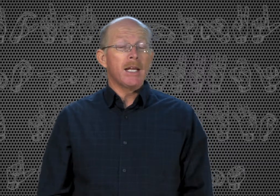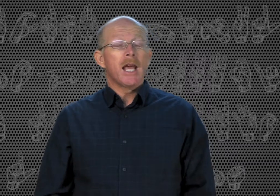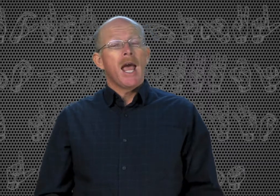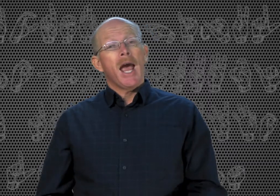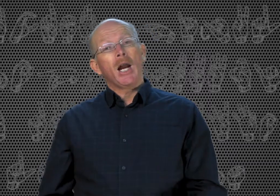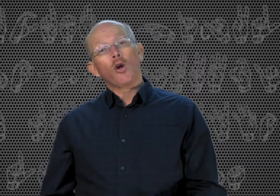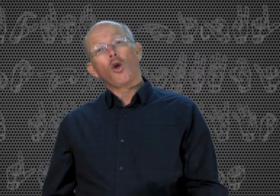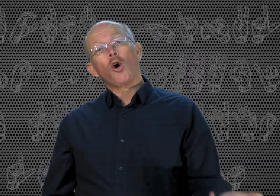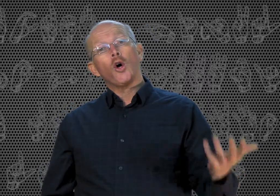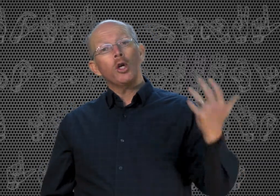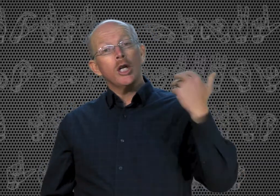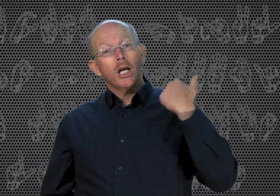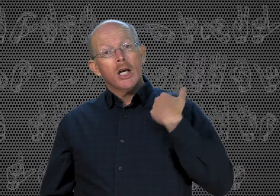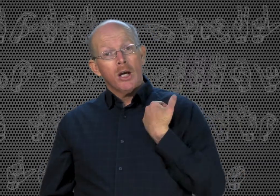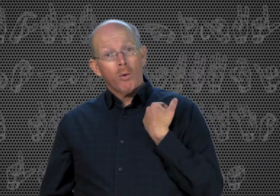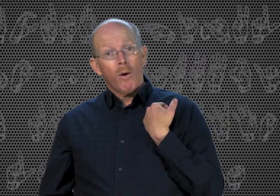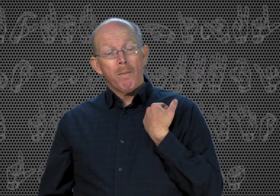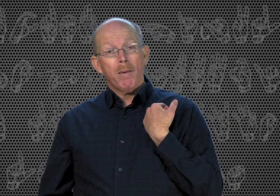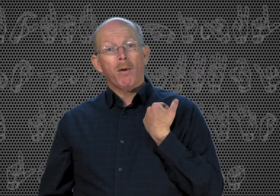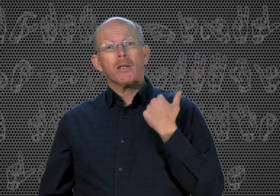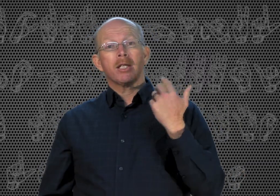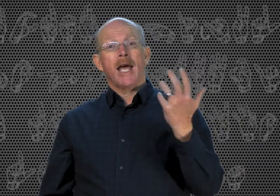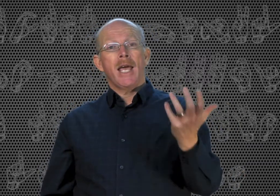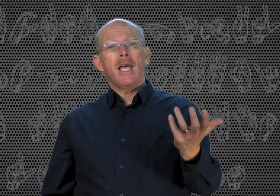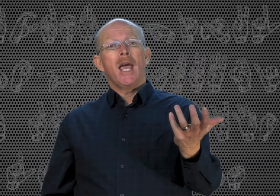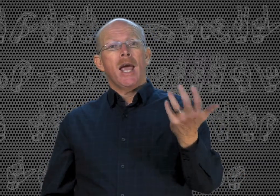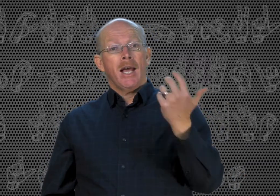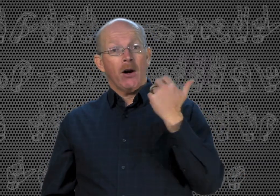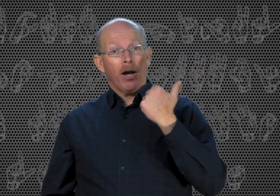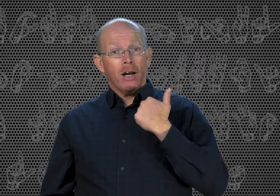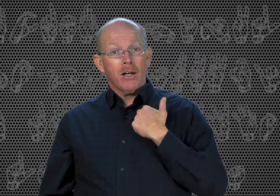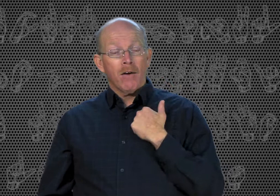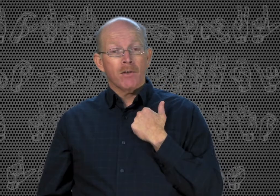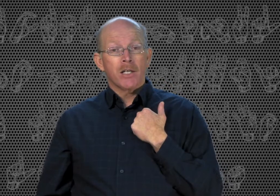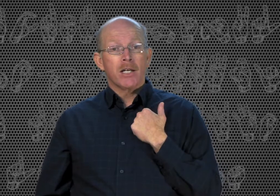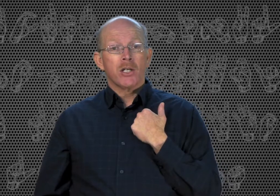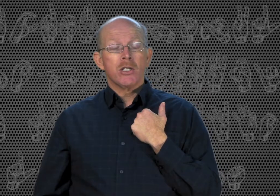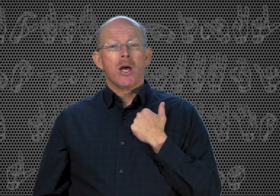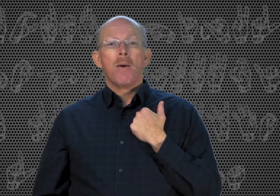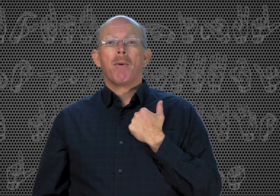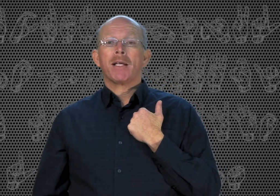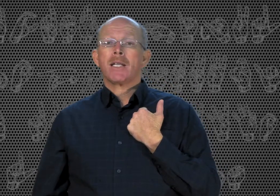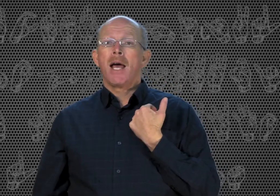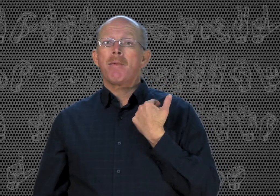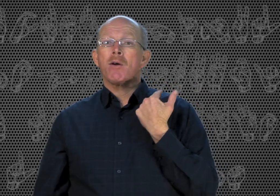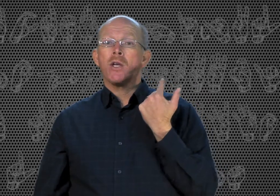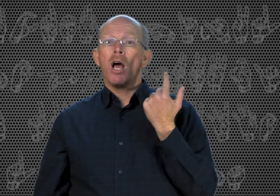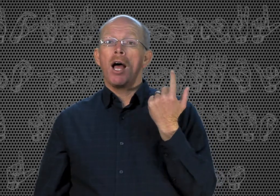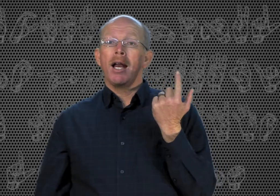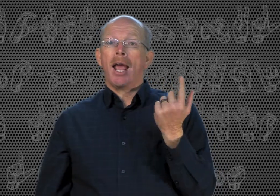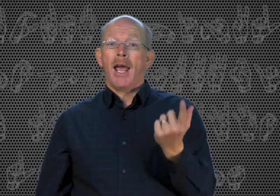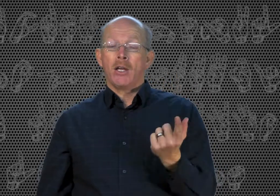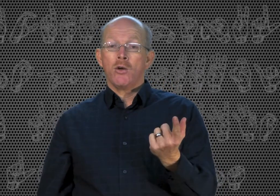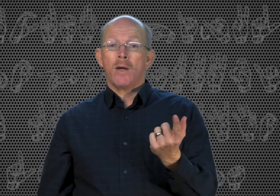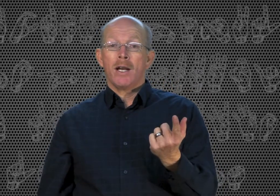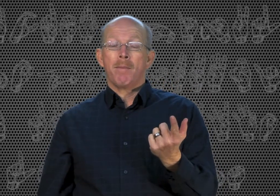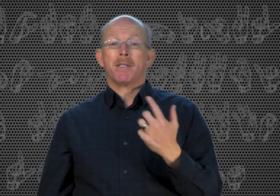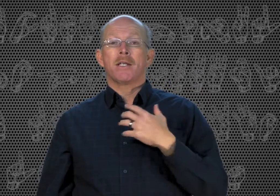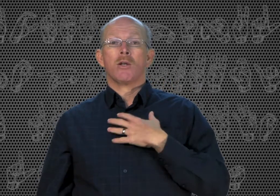and learn what people are saying. Carry on conversations. But as time goes on and you get in a position